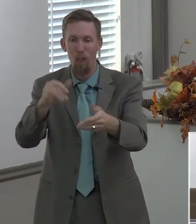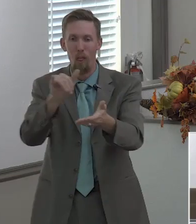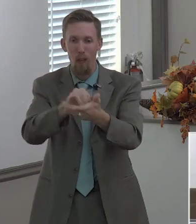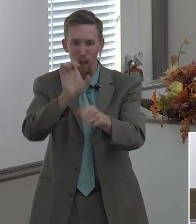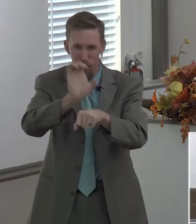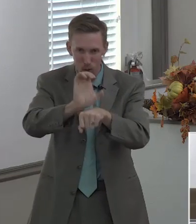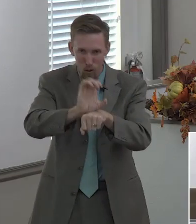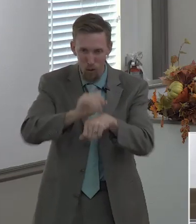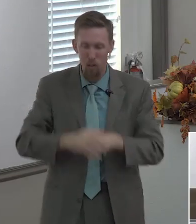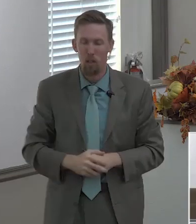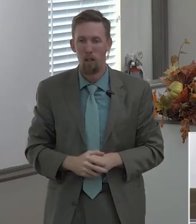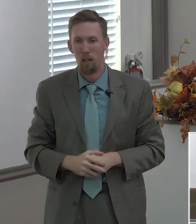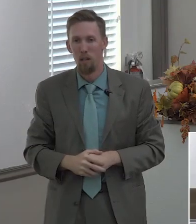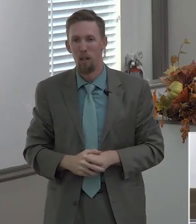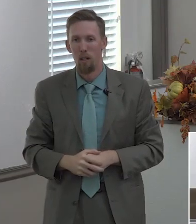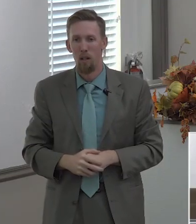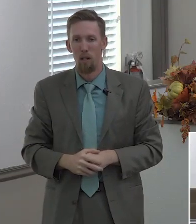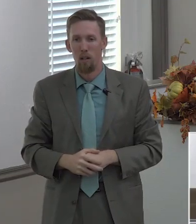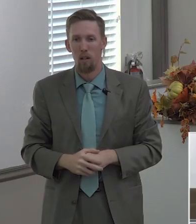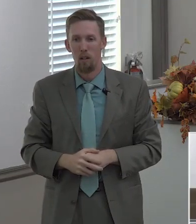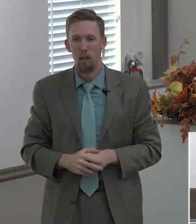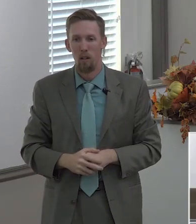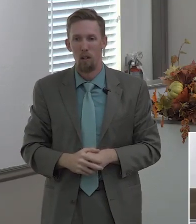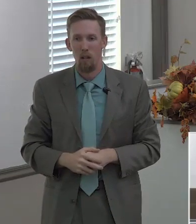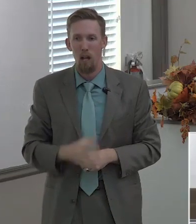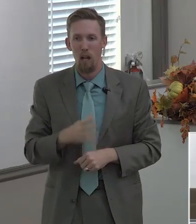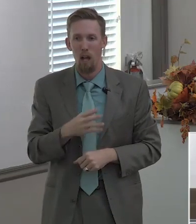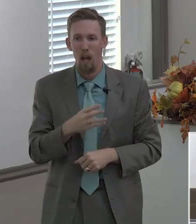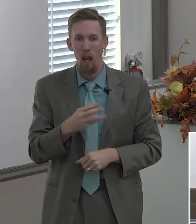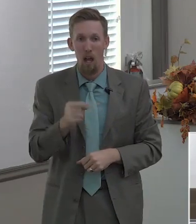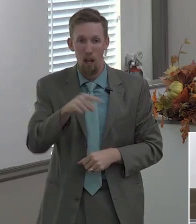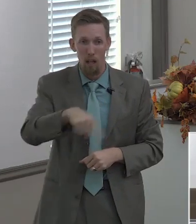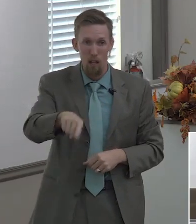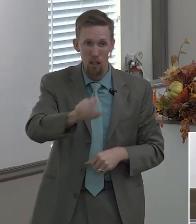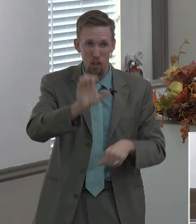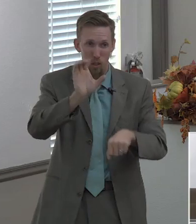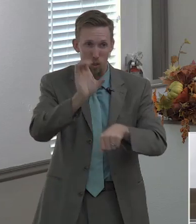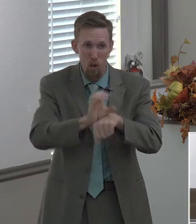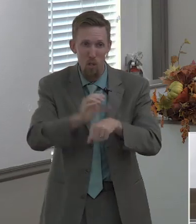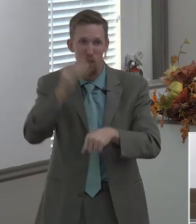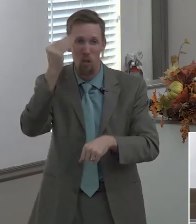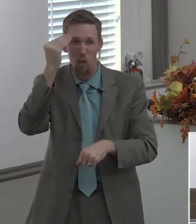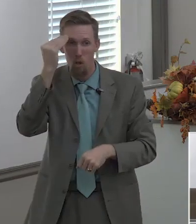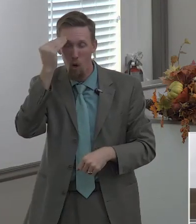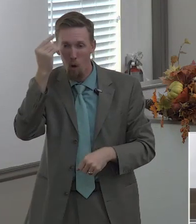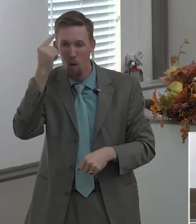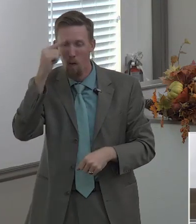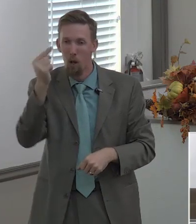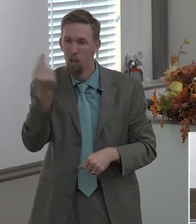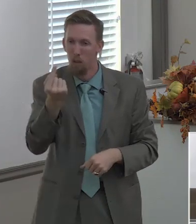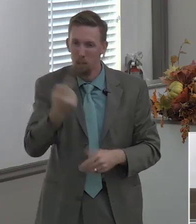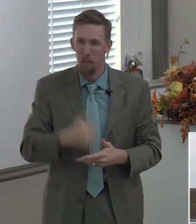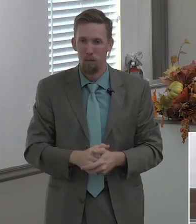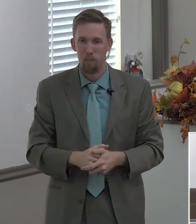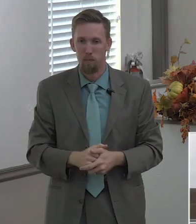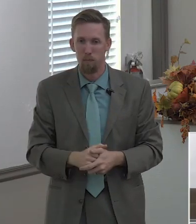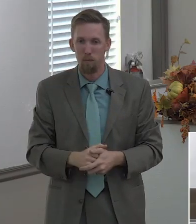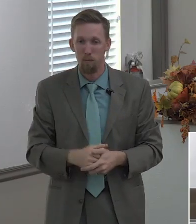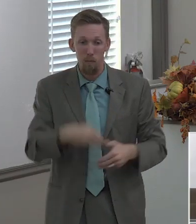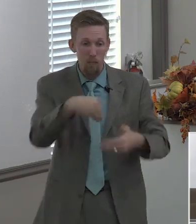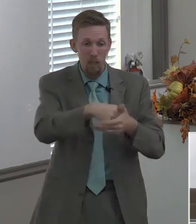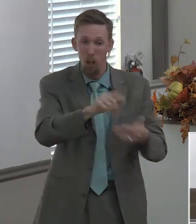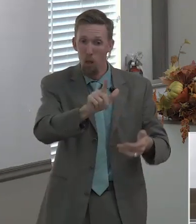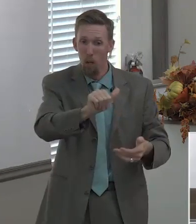and the church becomes known for well you know our church our building was destroyed